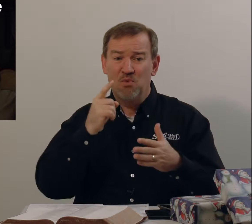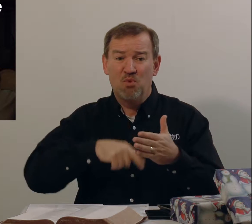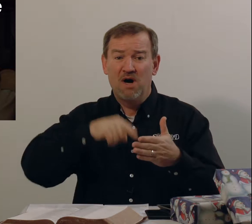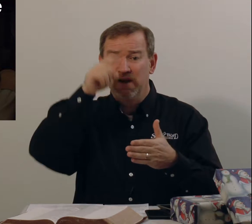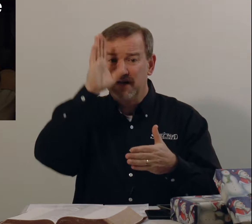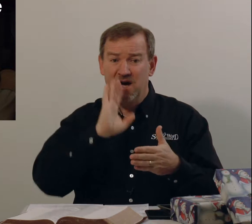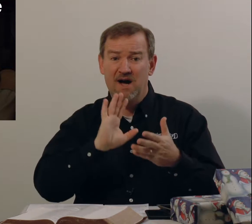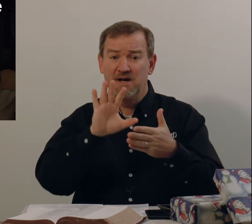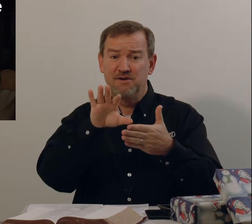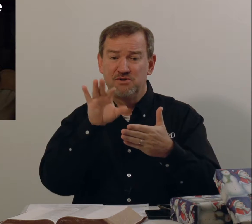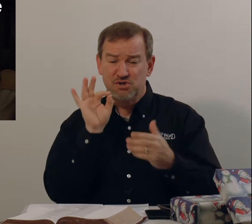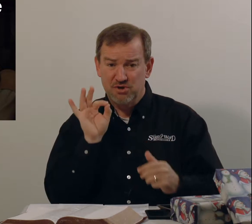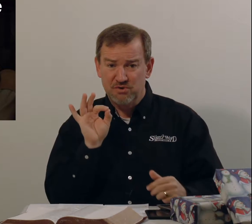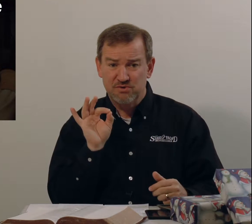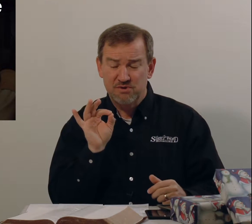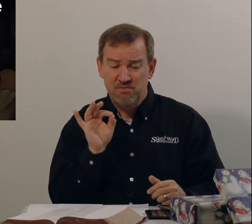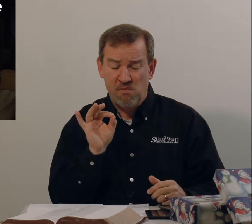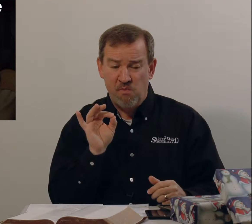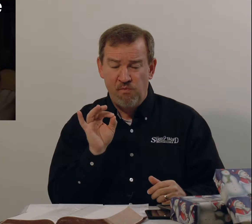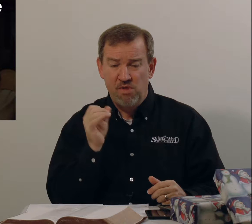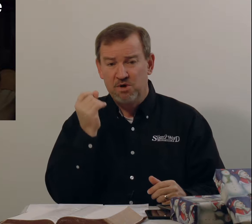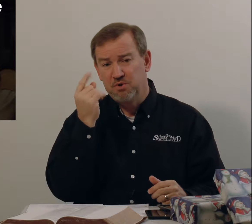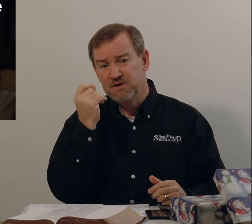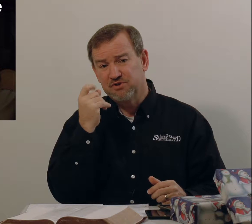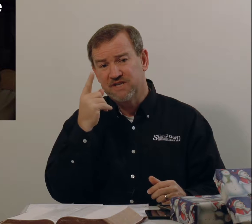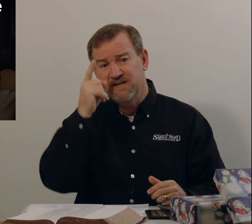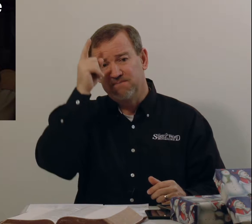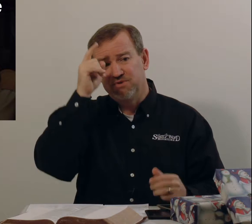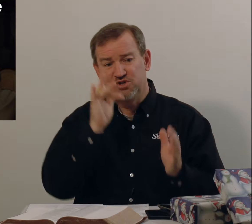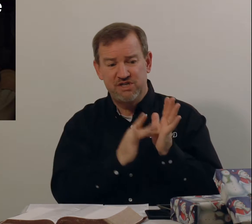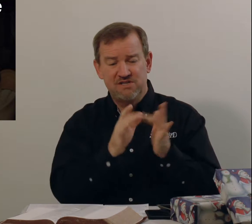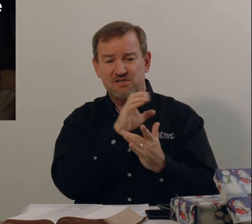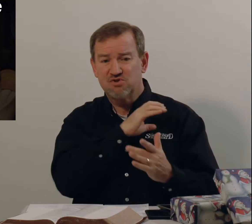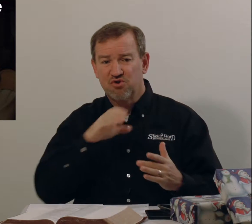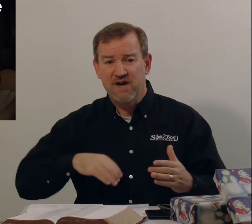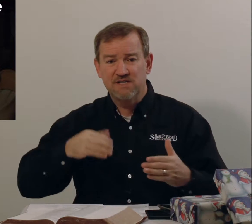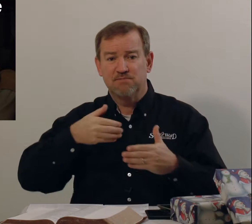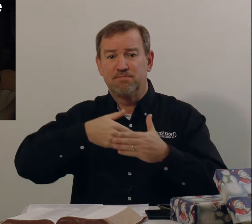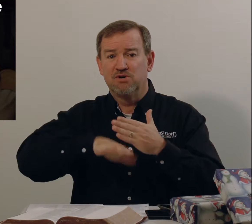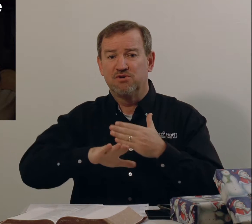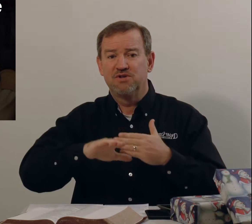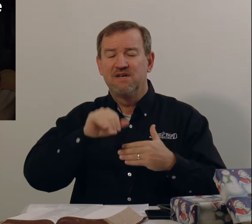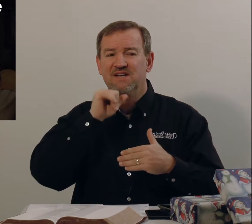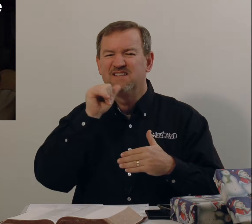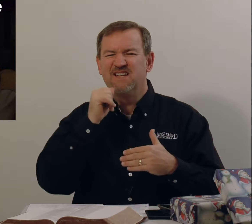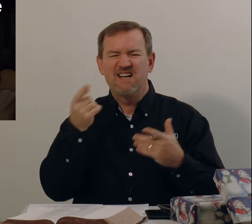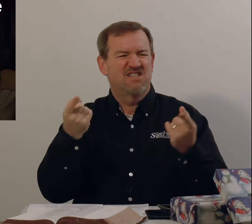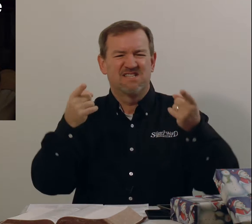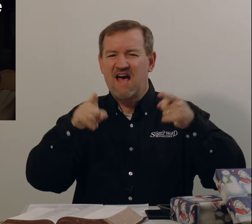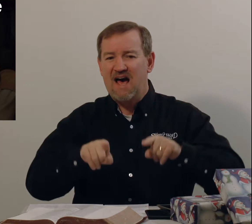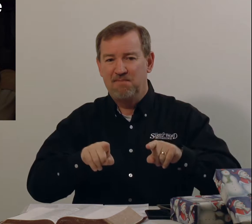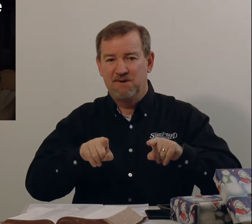what God chose. You understand Jesus Christ's birth did not just happen.